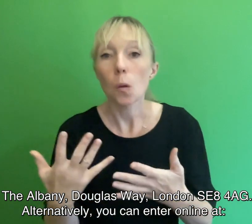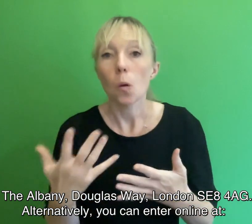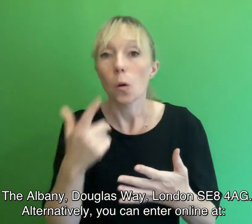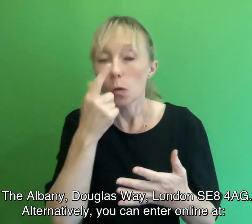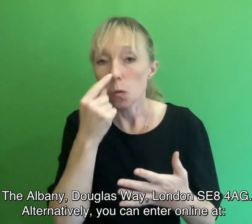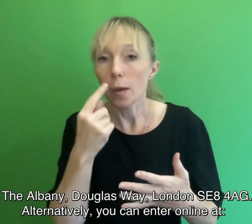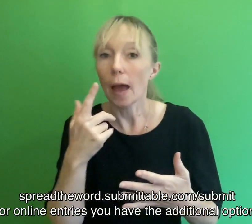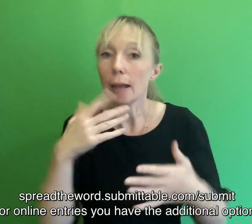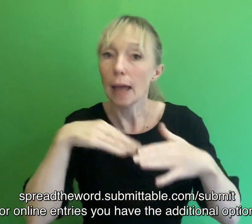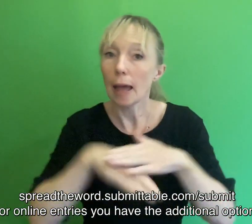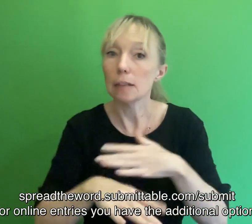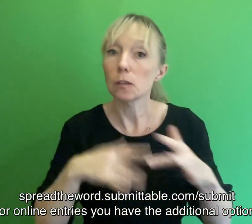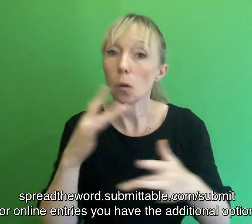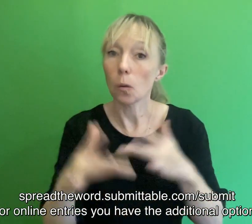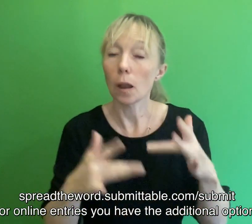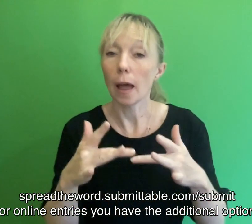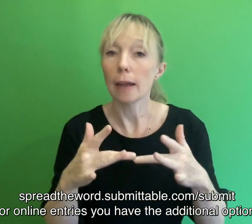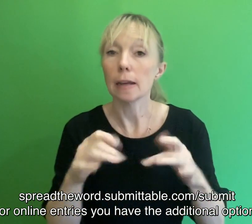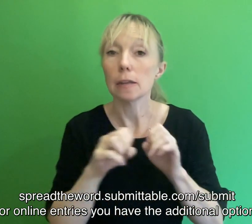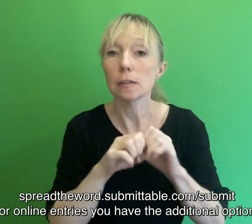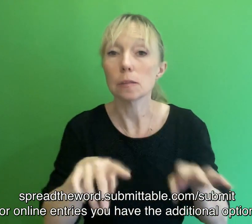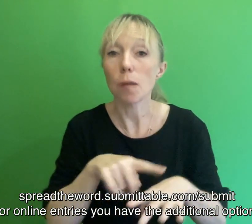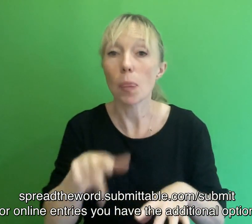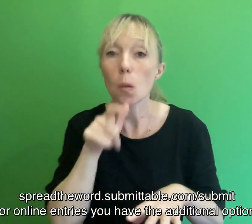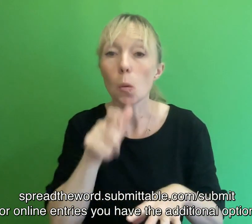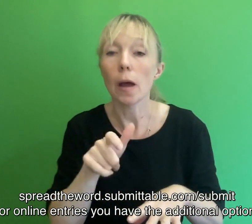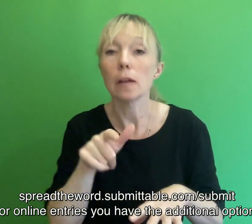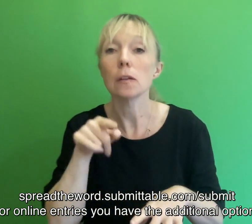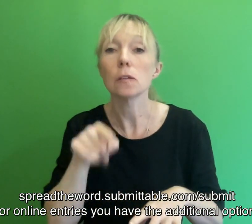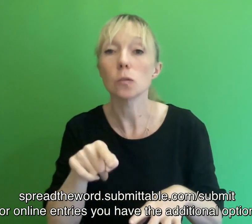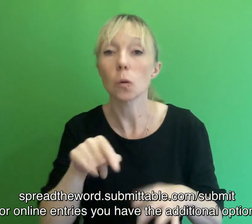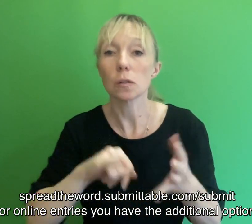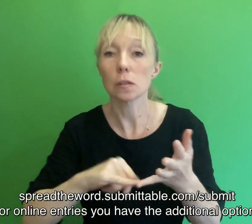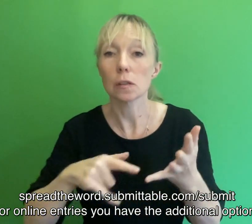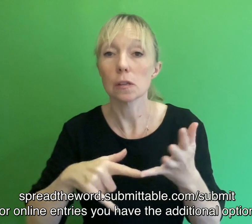at spreadtheword.submittable.com For